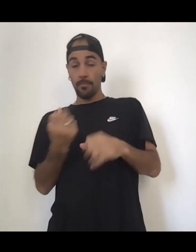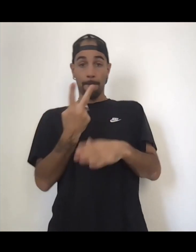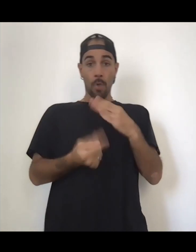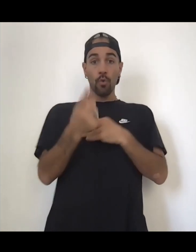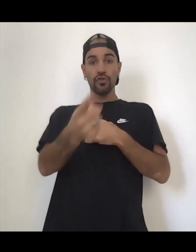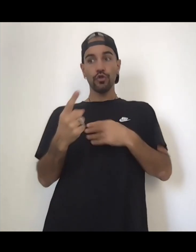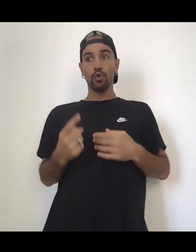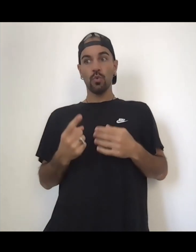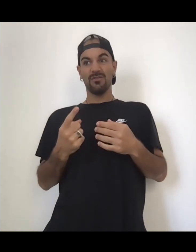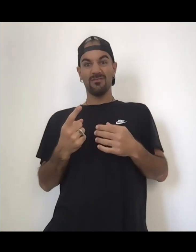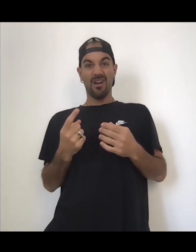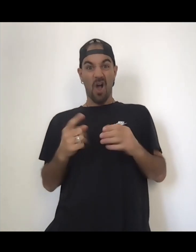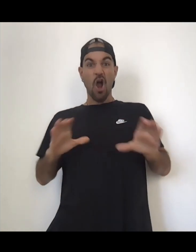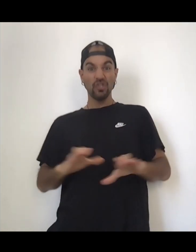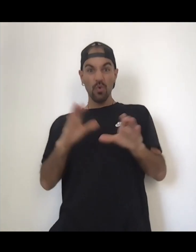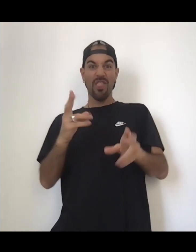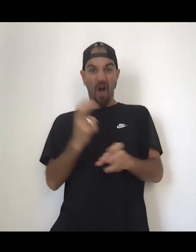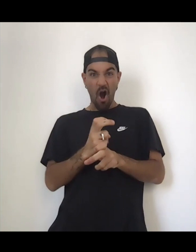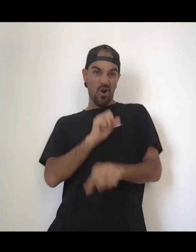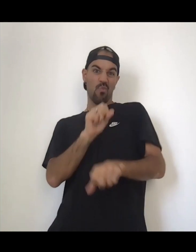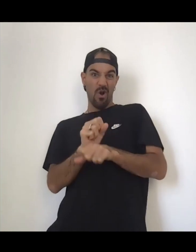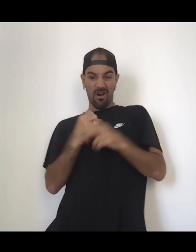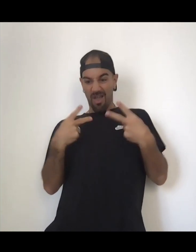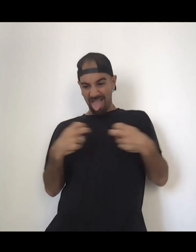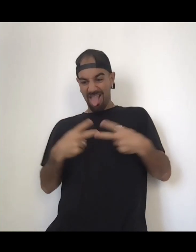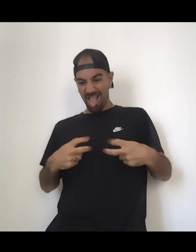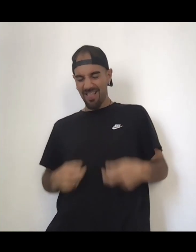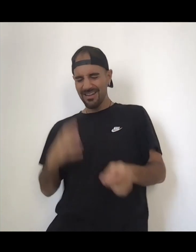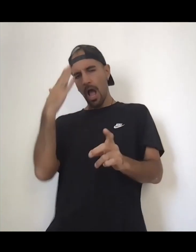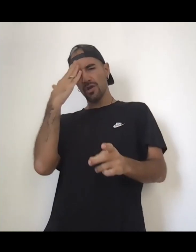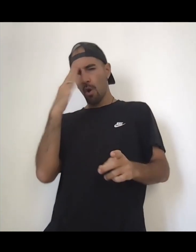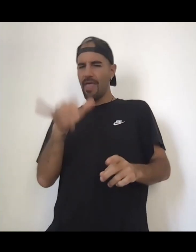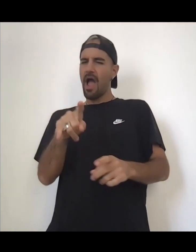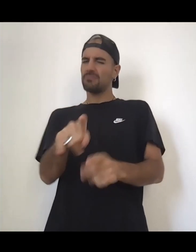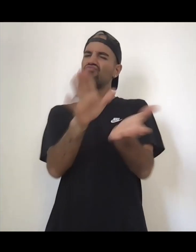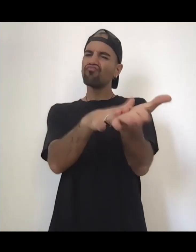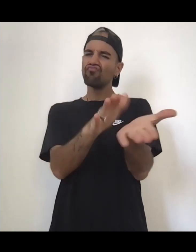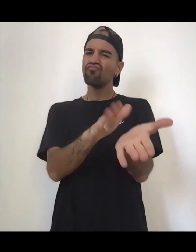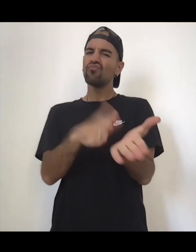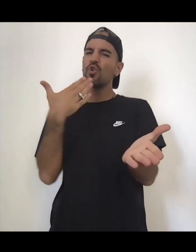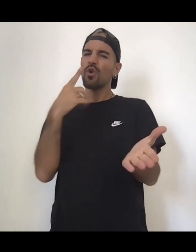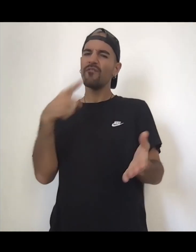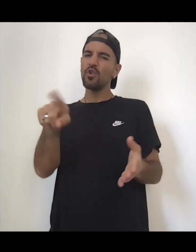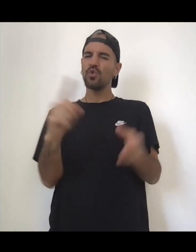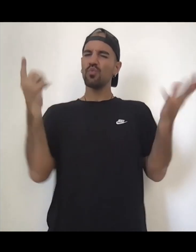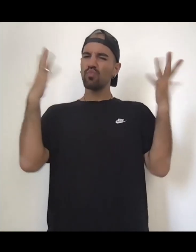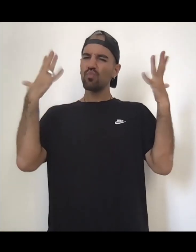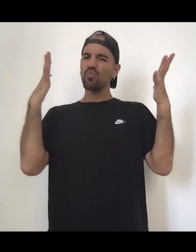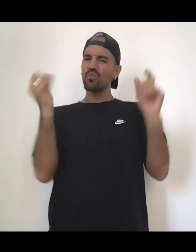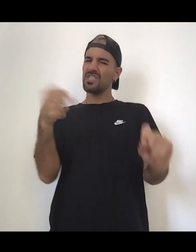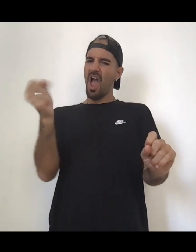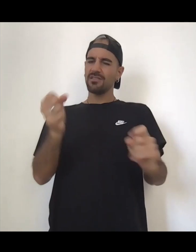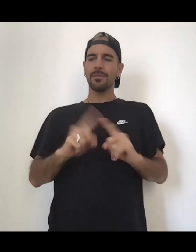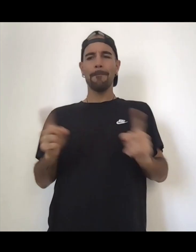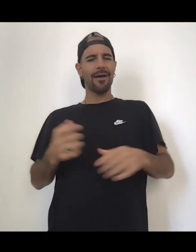I'm just so blessed that I can do this for like my job like this is my job now it's so cool and any of you can also create